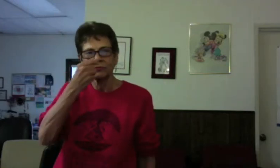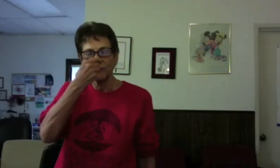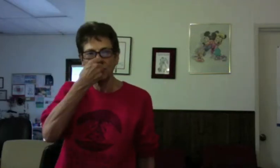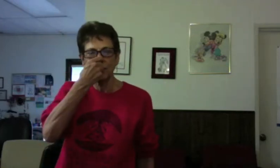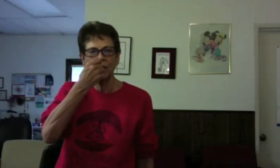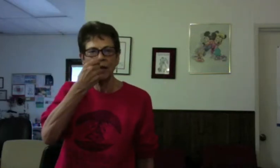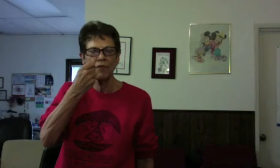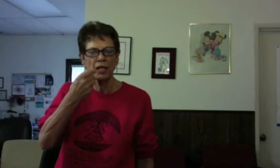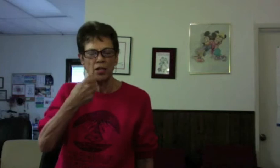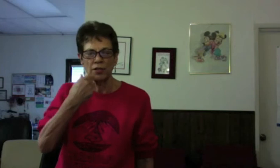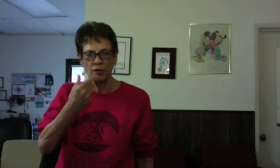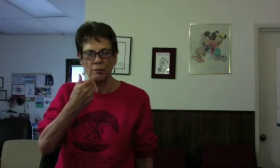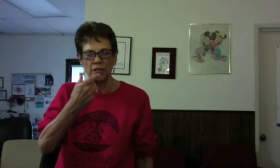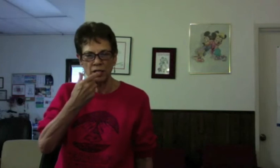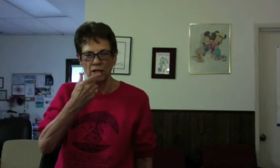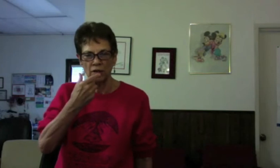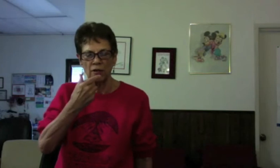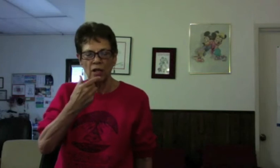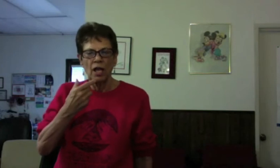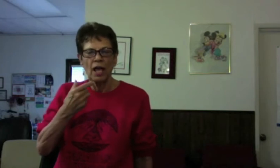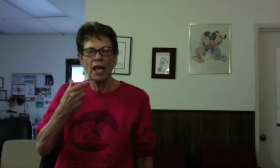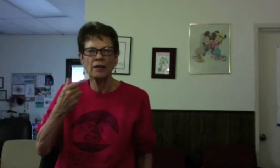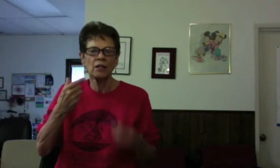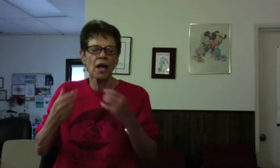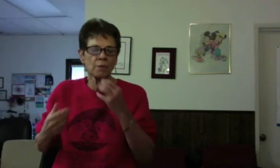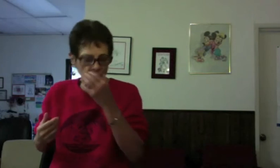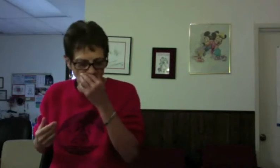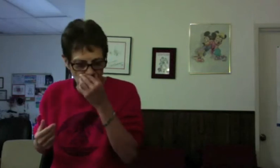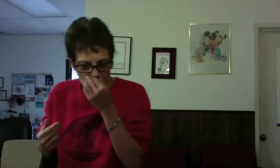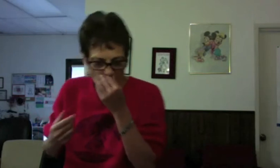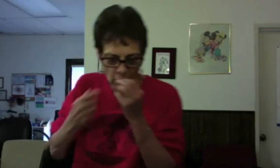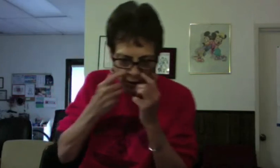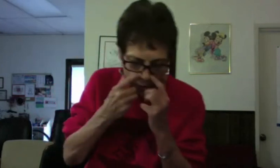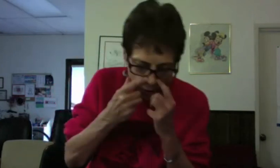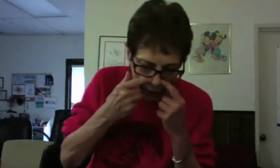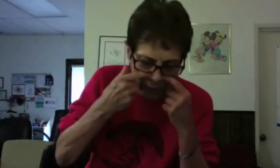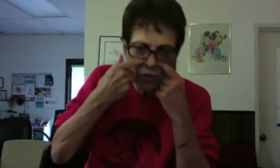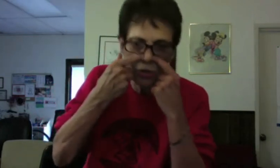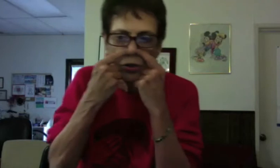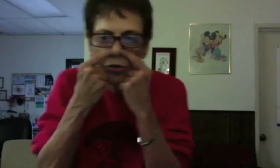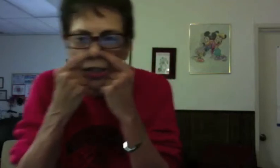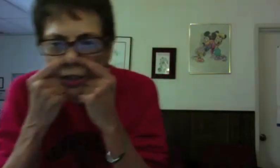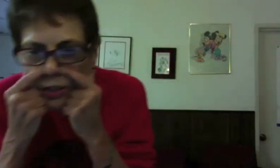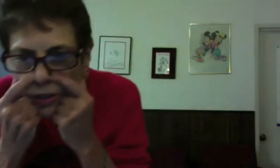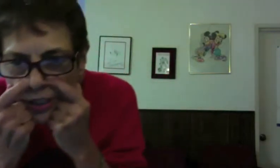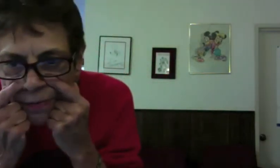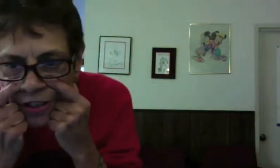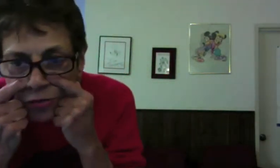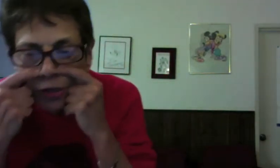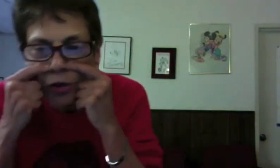So then you have that character up in here. And a lot of people can't do that one. They feel like, because you're using this muscle here. You're going,